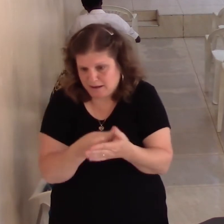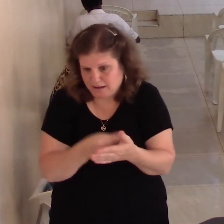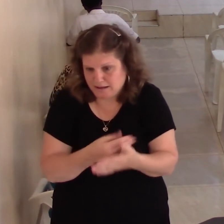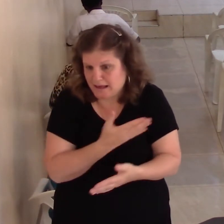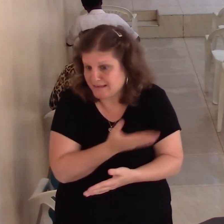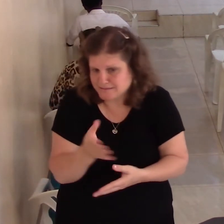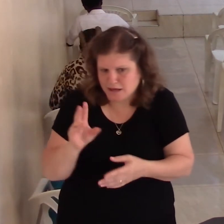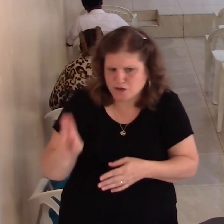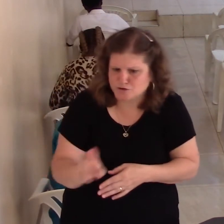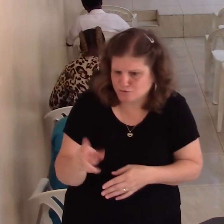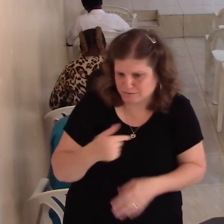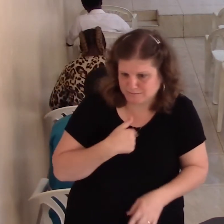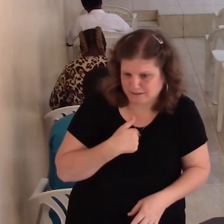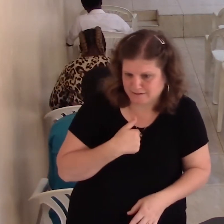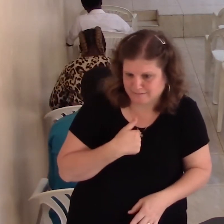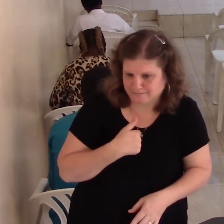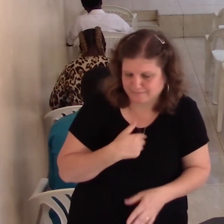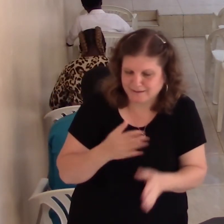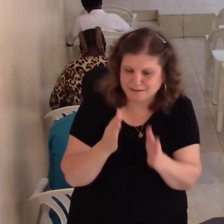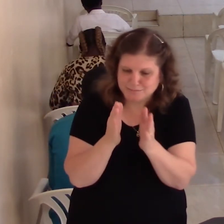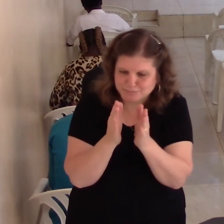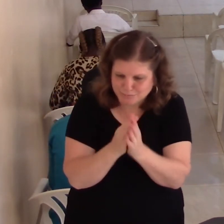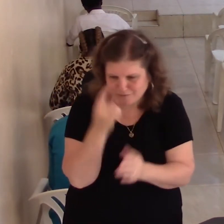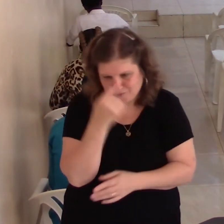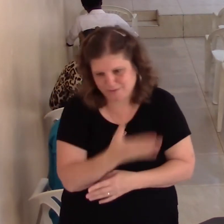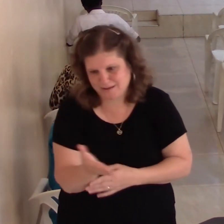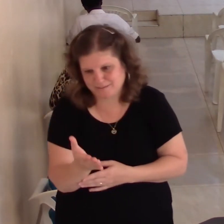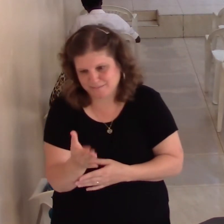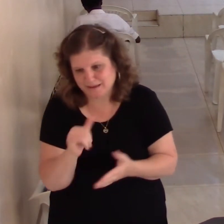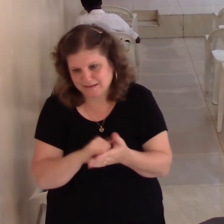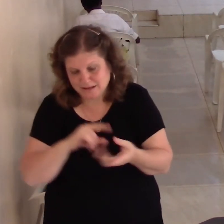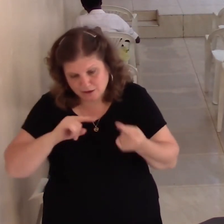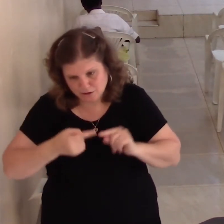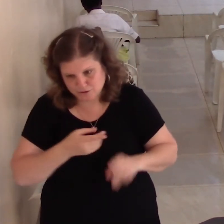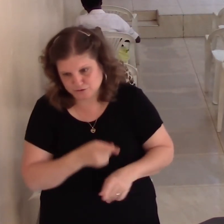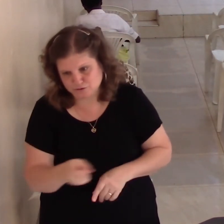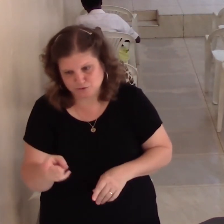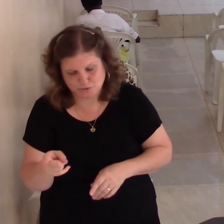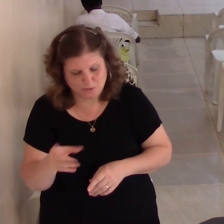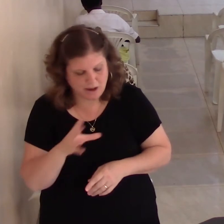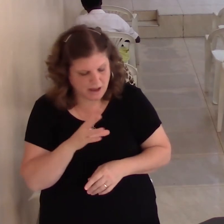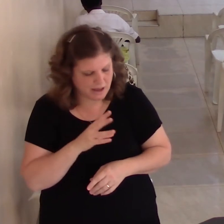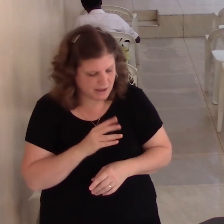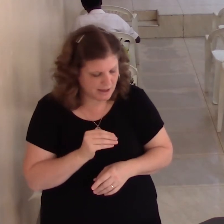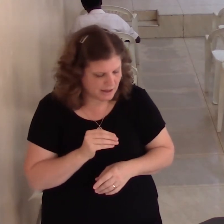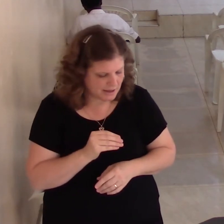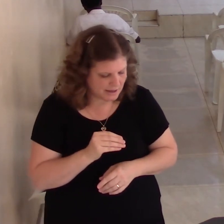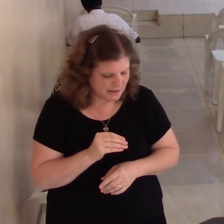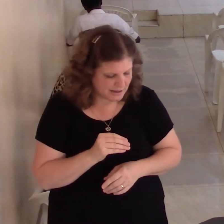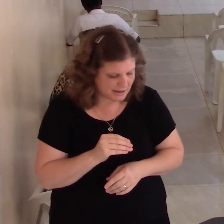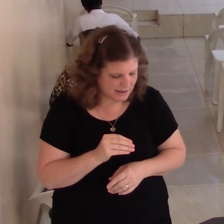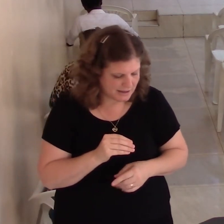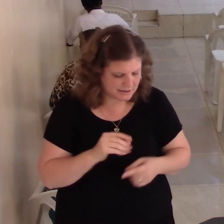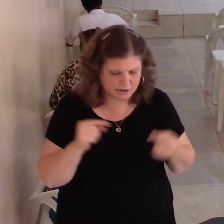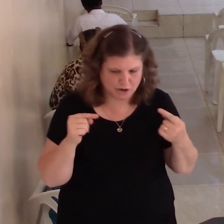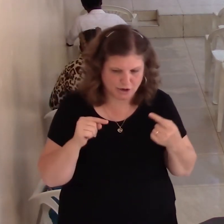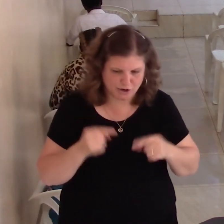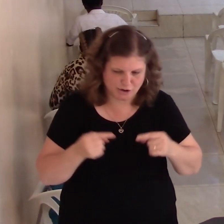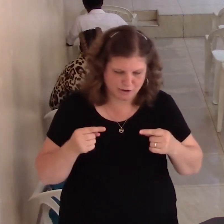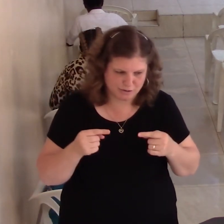Pray for them. Which is right to use you and I'm persecuting you. God